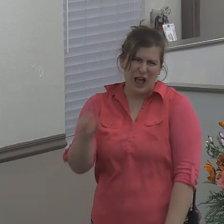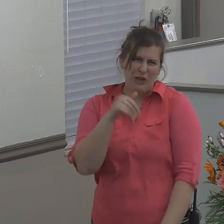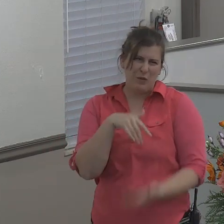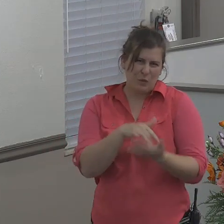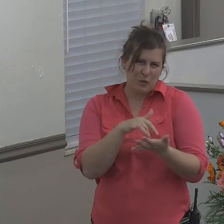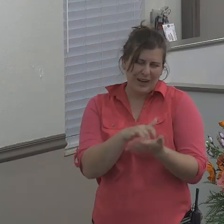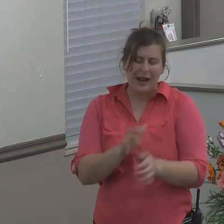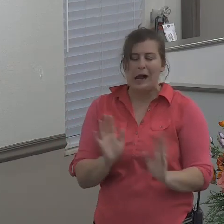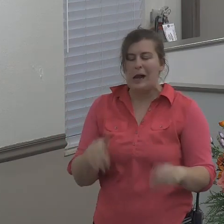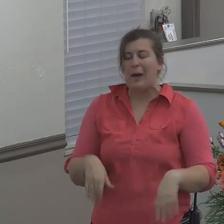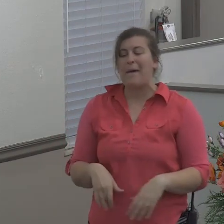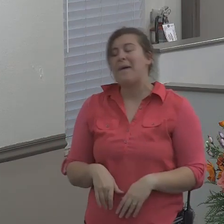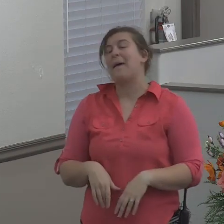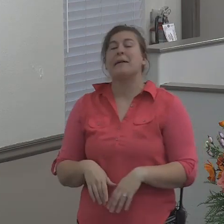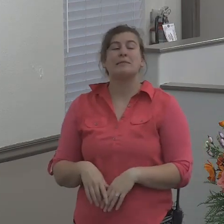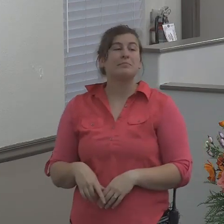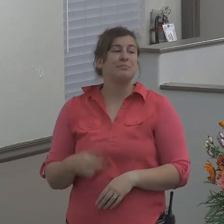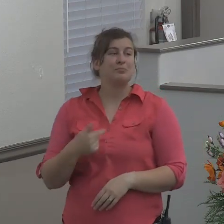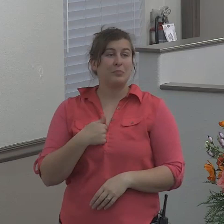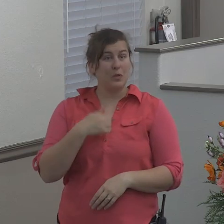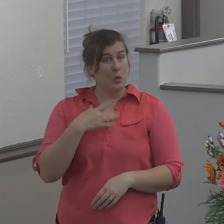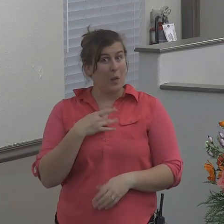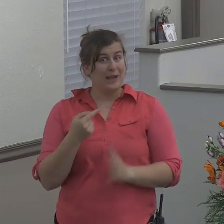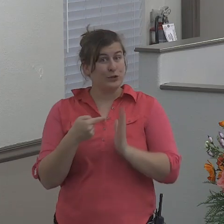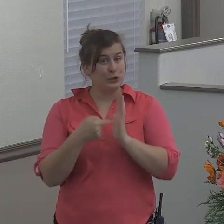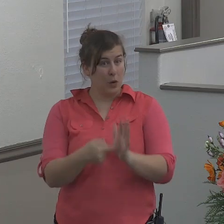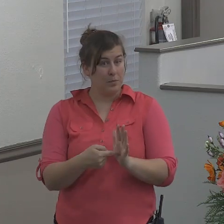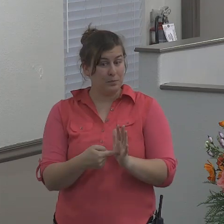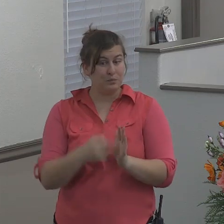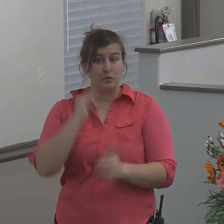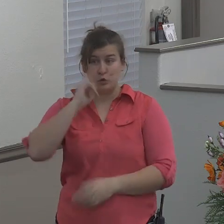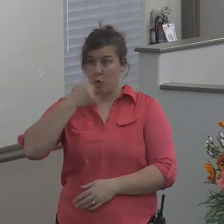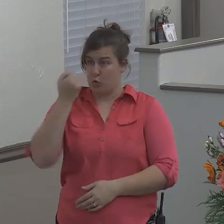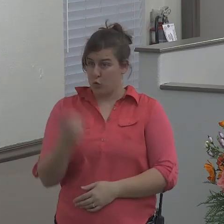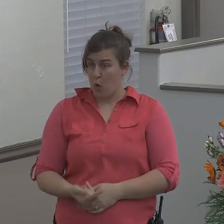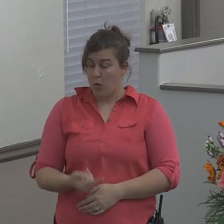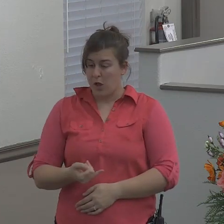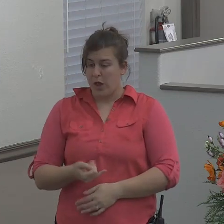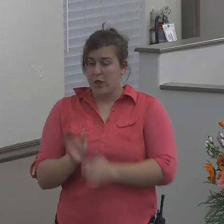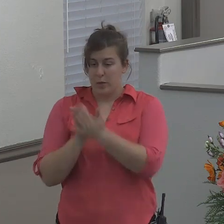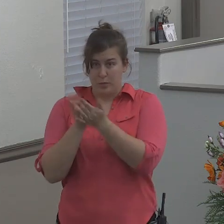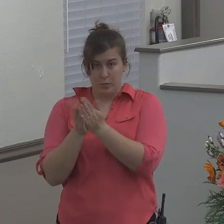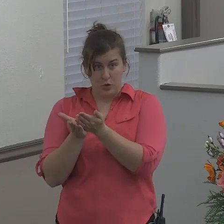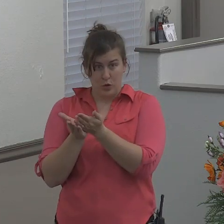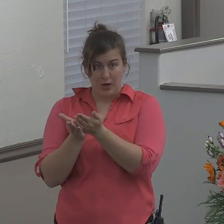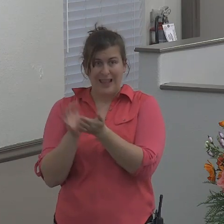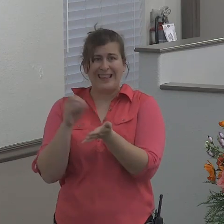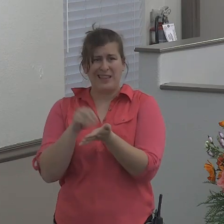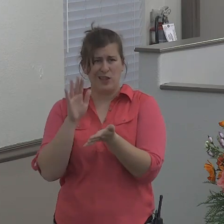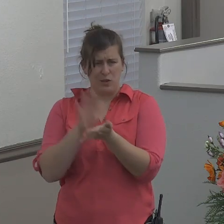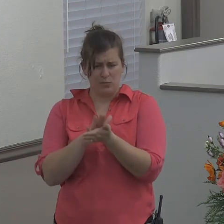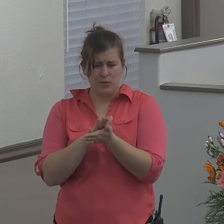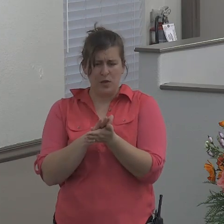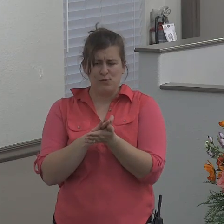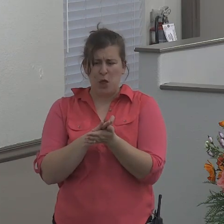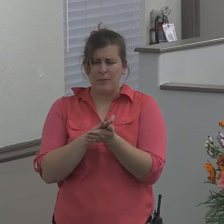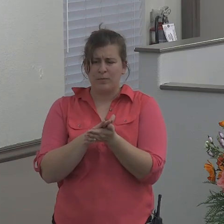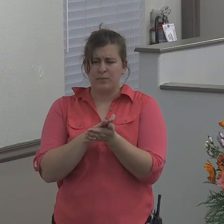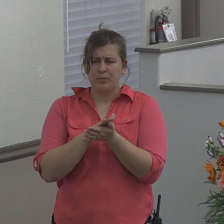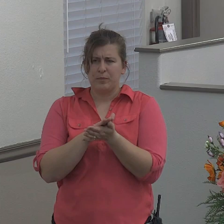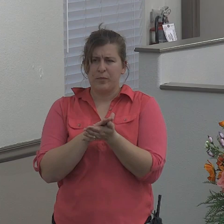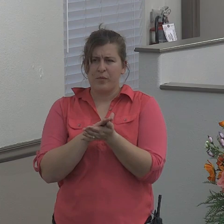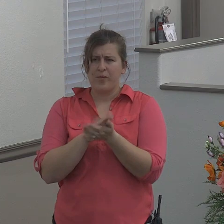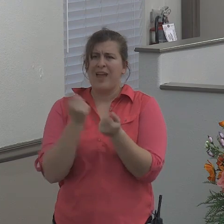So I'd like to start off by pointing out, the book of Jonah, and the account of what took place with Jonah, has